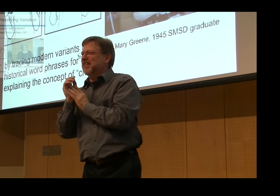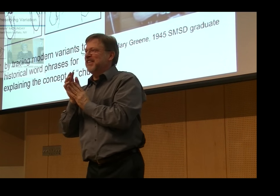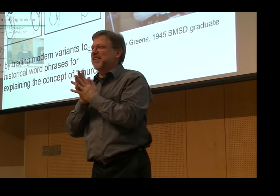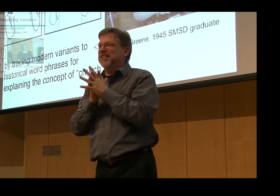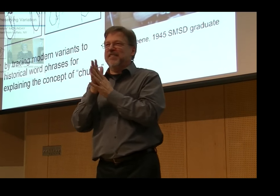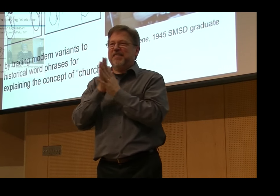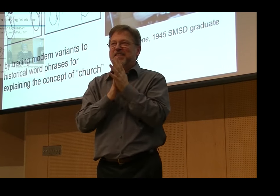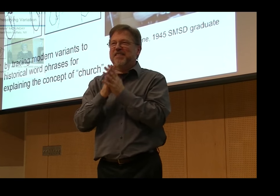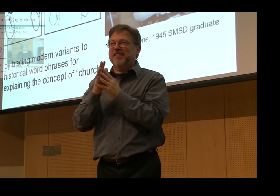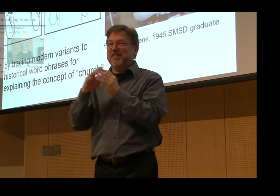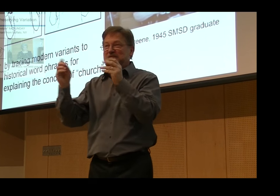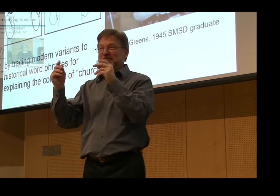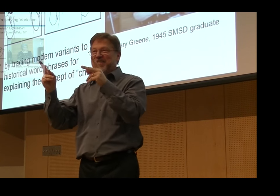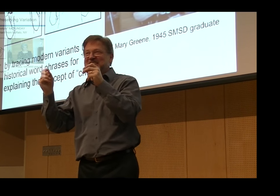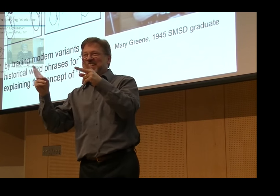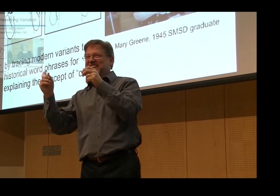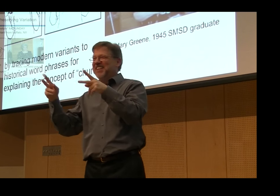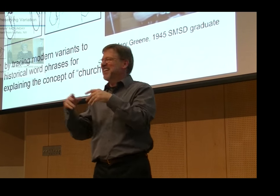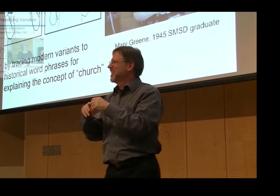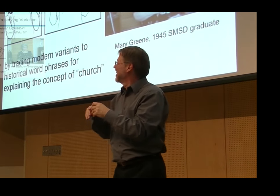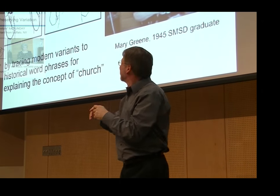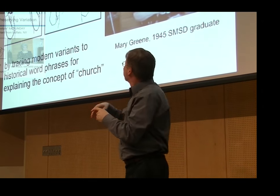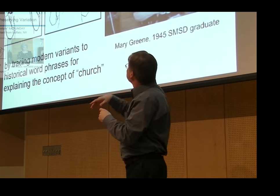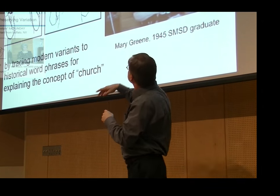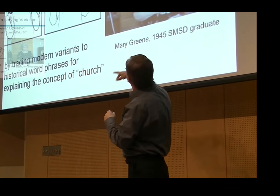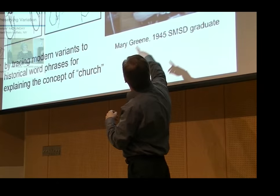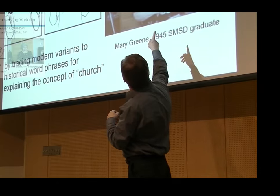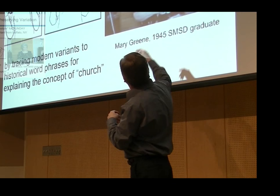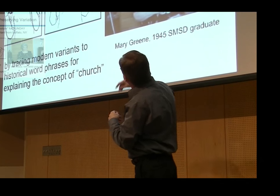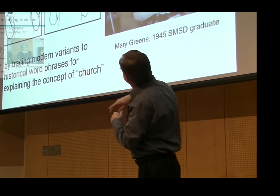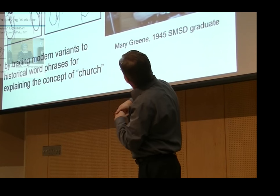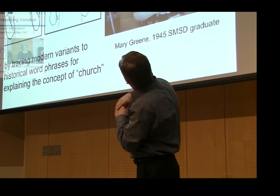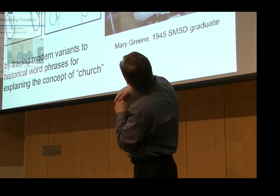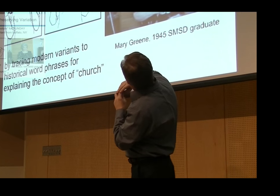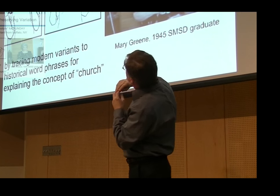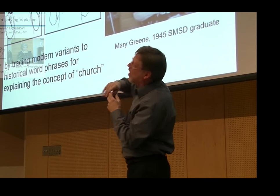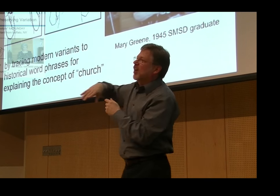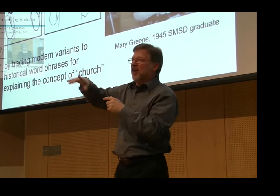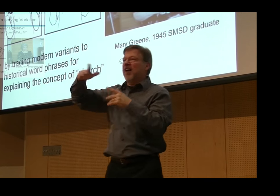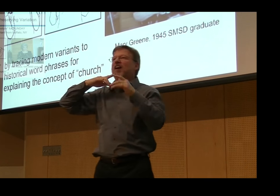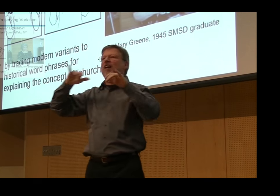Can I continue with a few more slides? have to look at my time. Whoops. Okay. Do you mind if I continue with a few more slides?